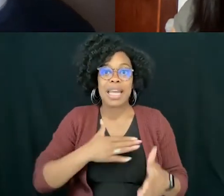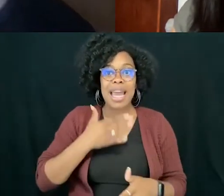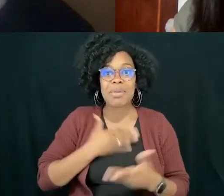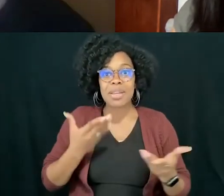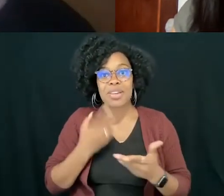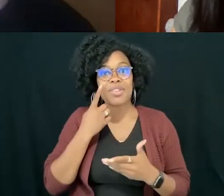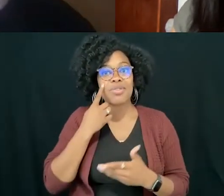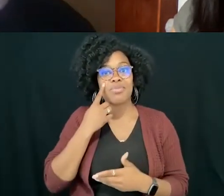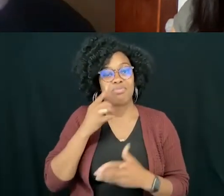Karis Circle.